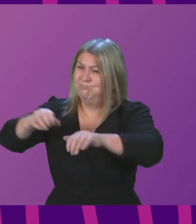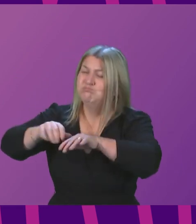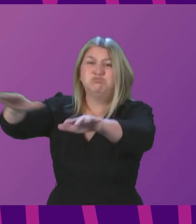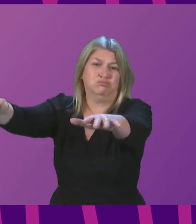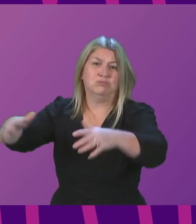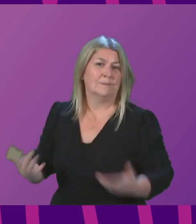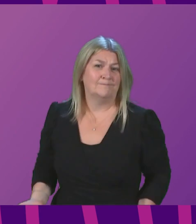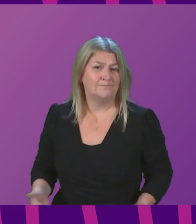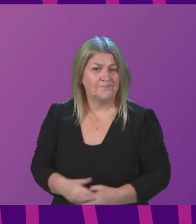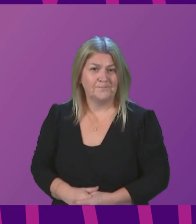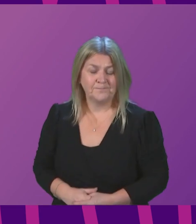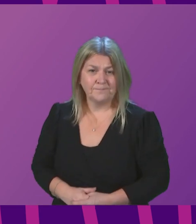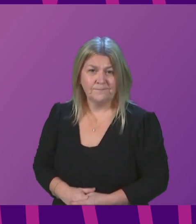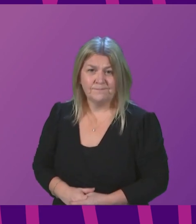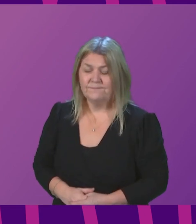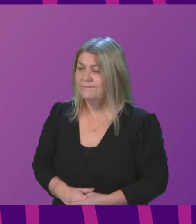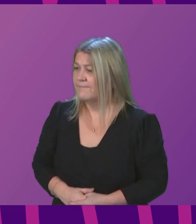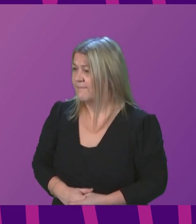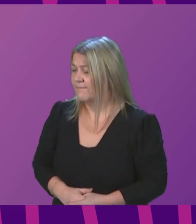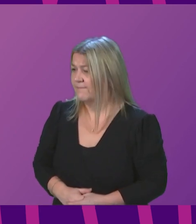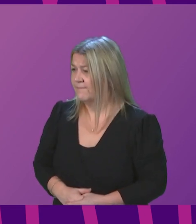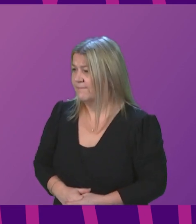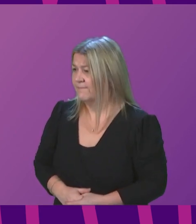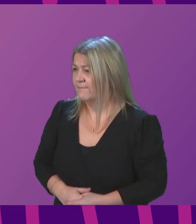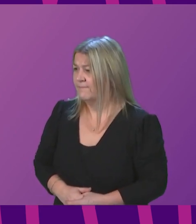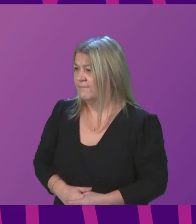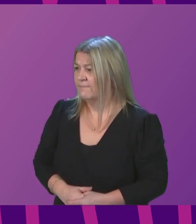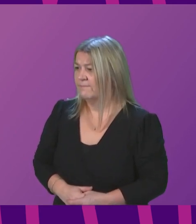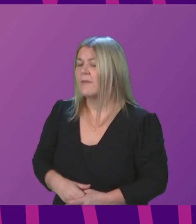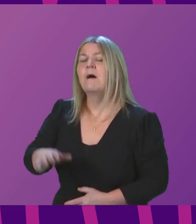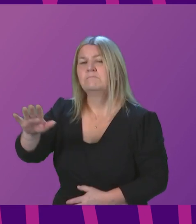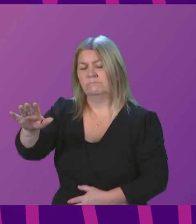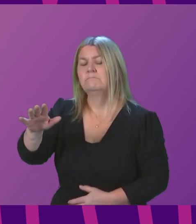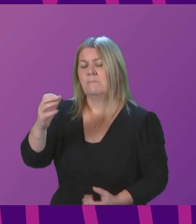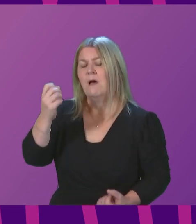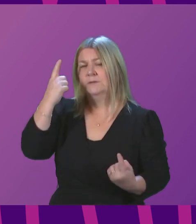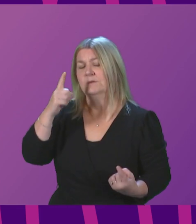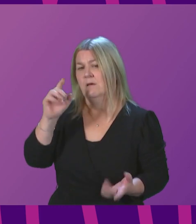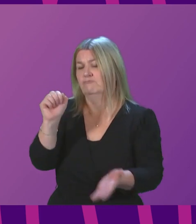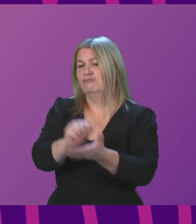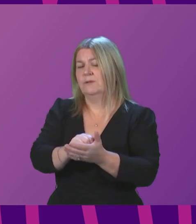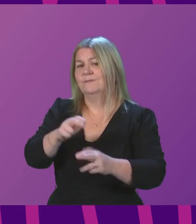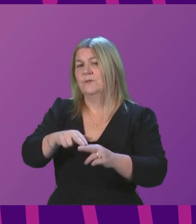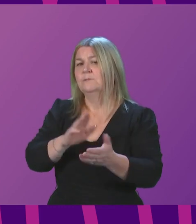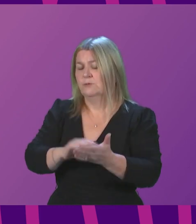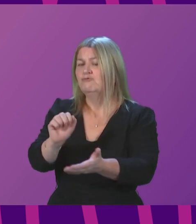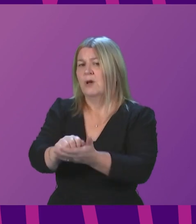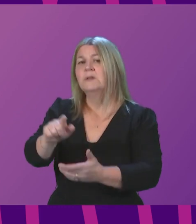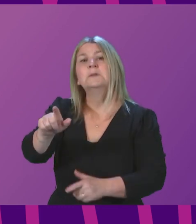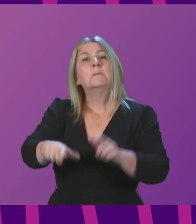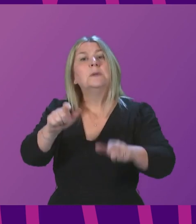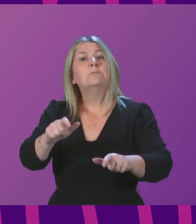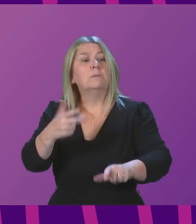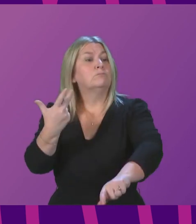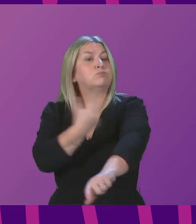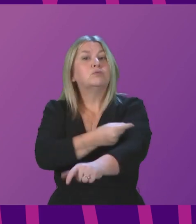Douglas Ross. I certainly won't lose sight of the first point the First Minister made, because she was right to say people vaccinated today